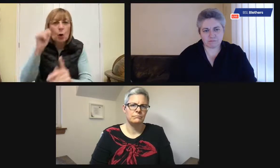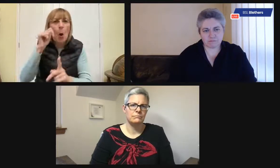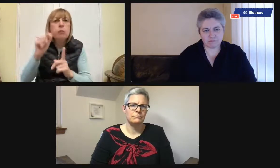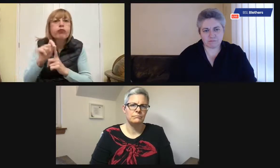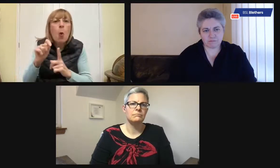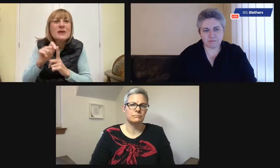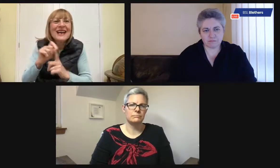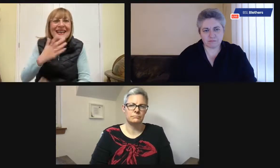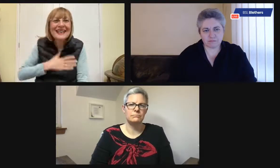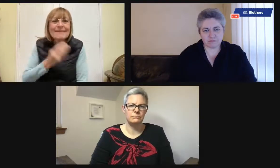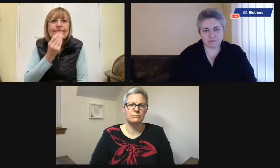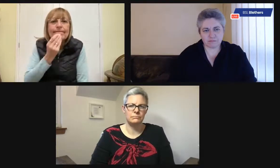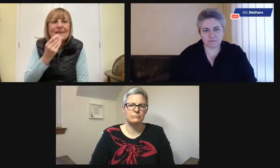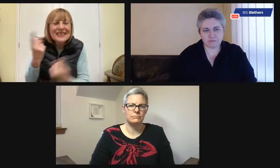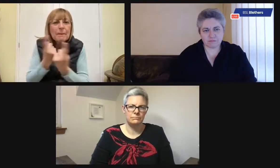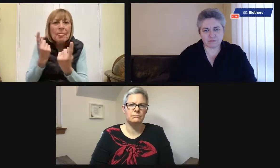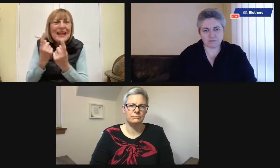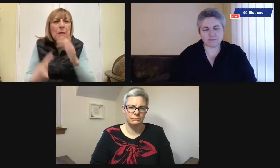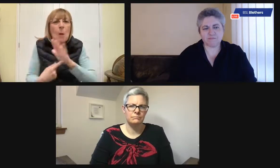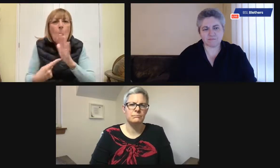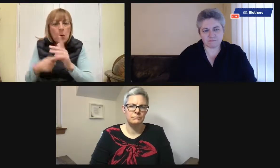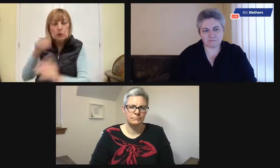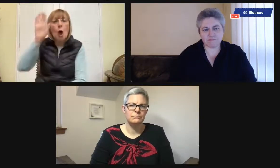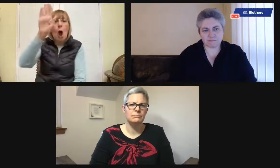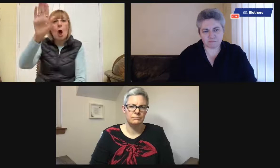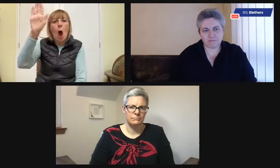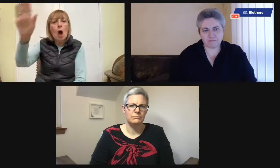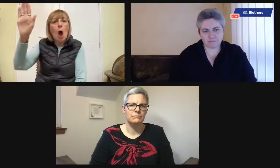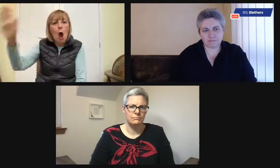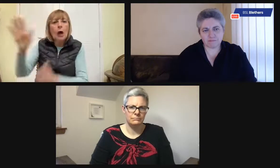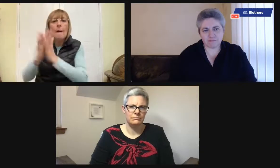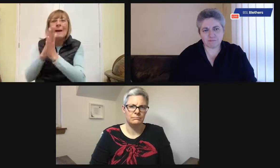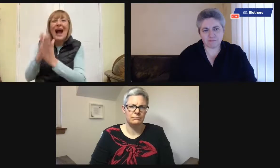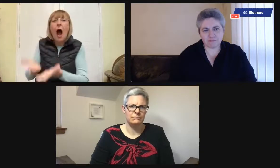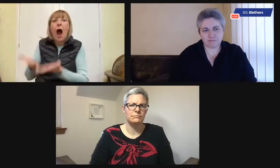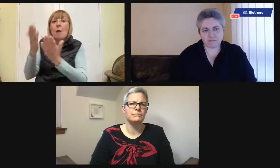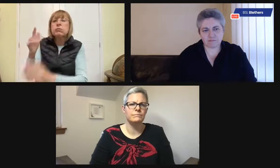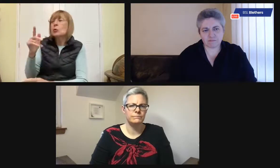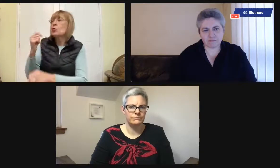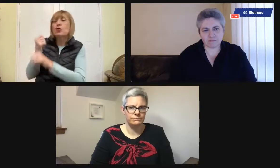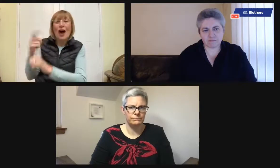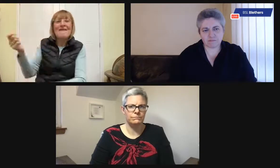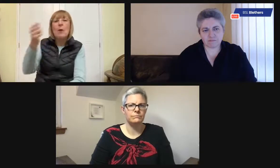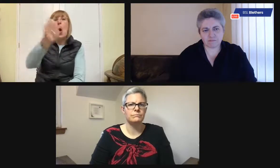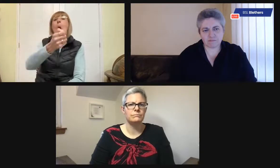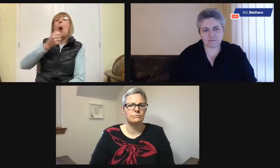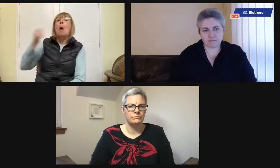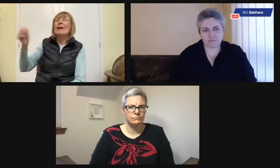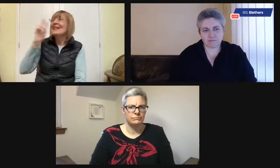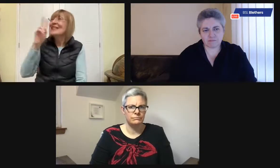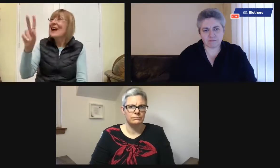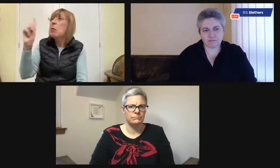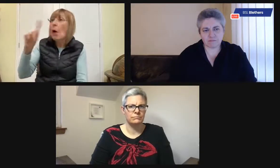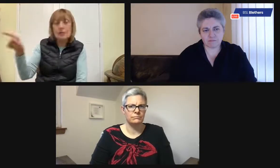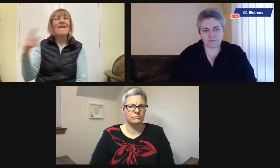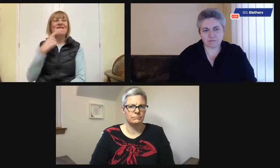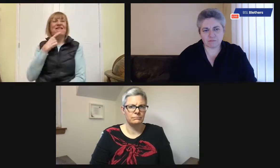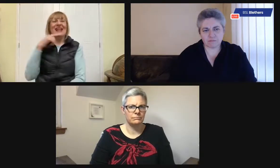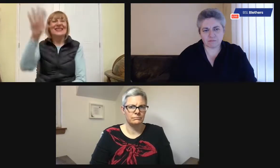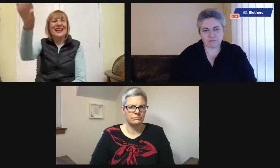information, but like cheese, because I'm thinking of you need protein, you need to eat protein. So I'd take particular photographs